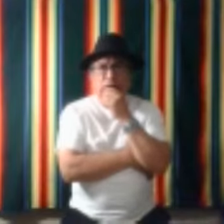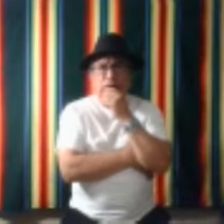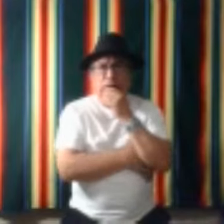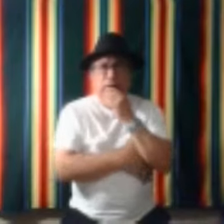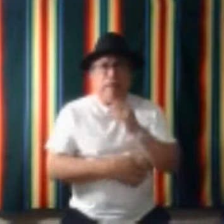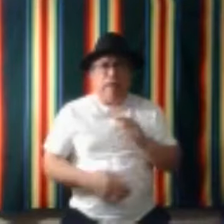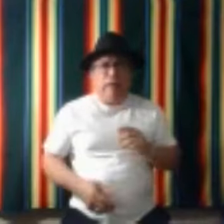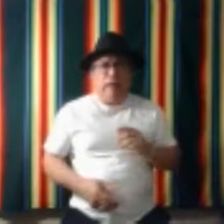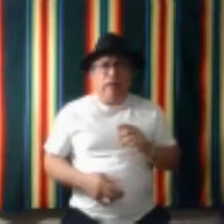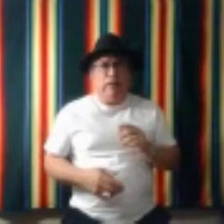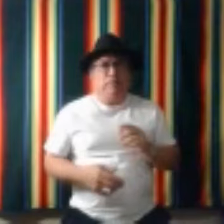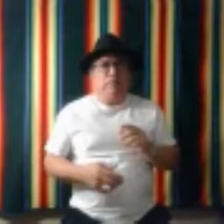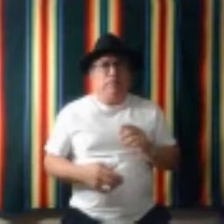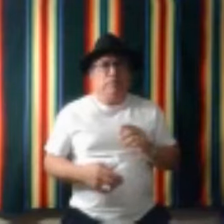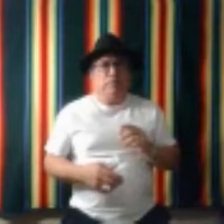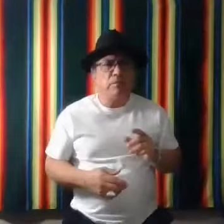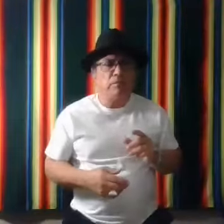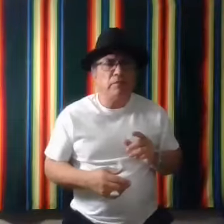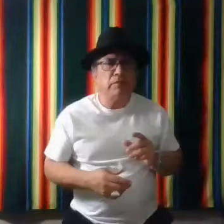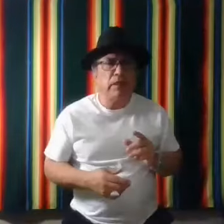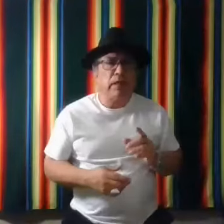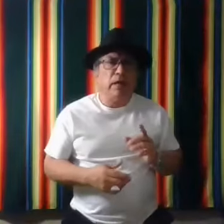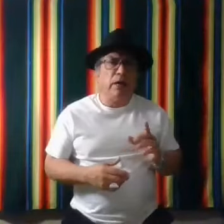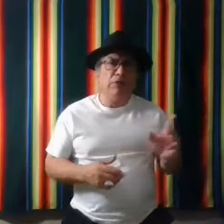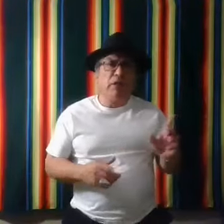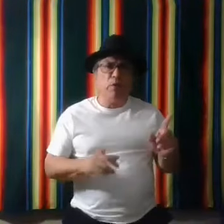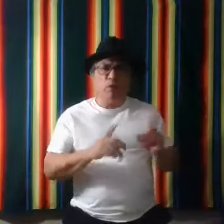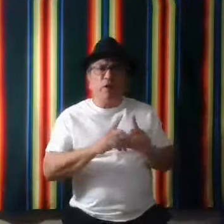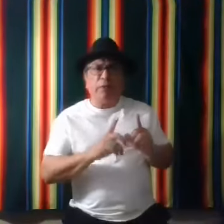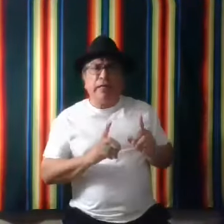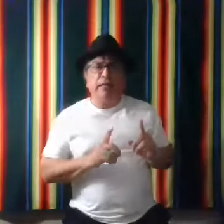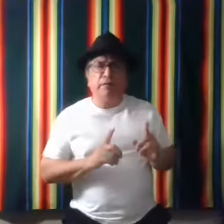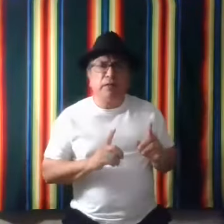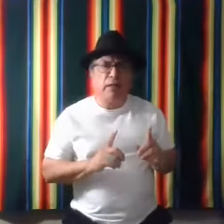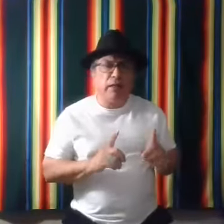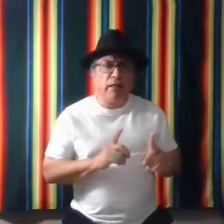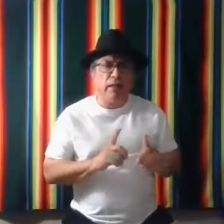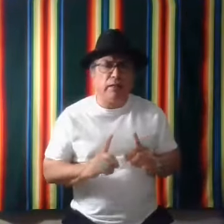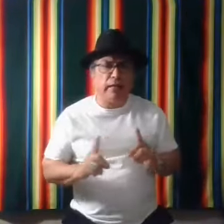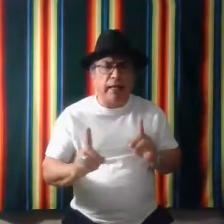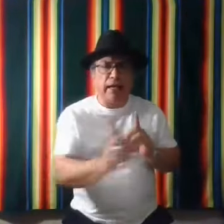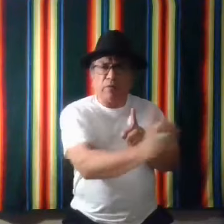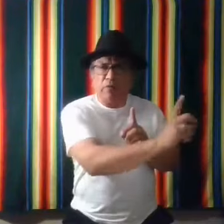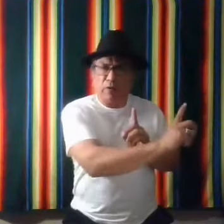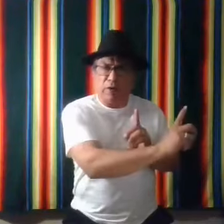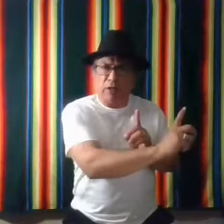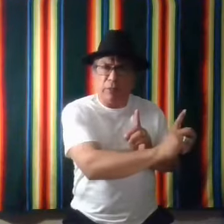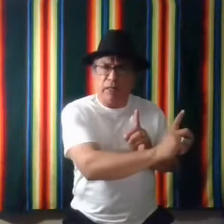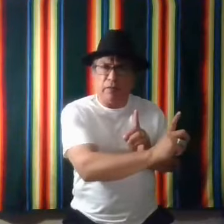or oh i would say when winter begins uh that hand could be up